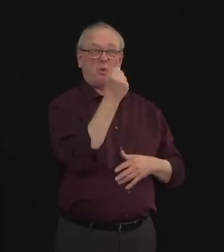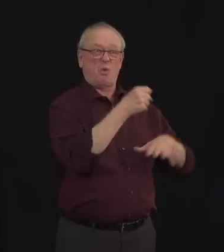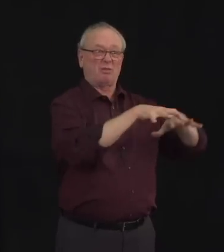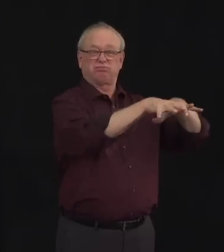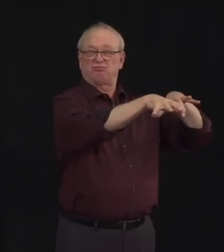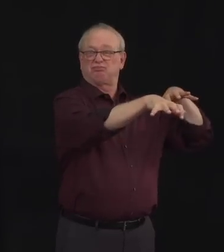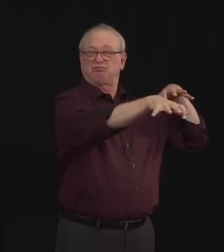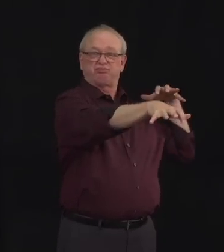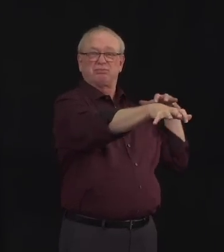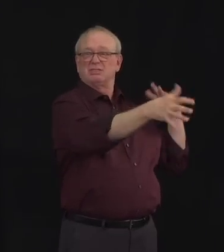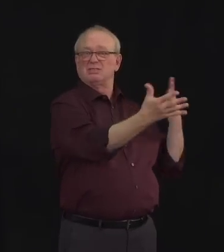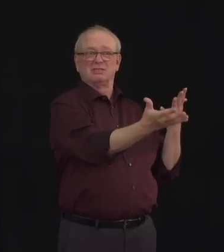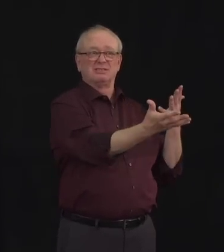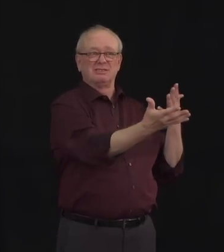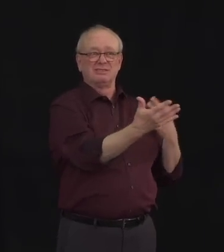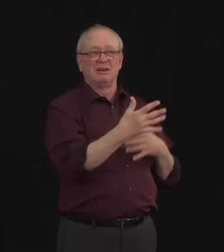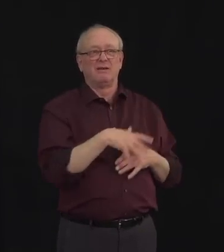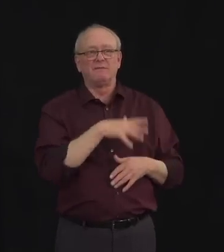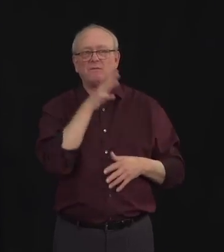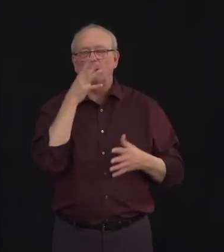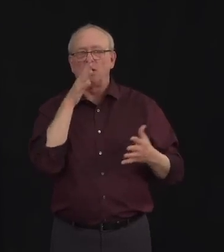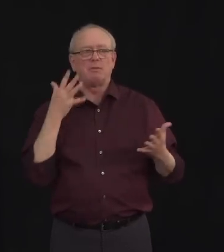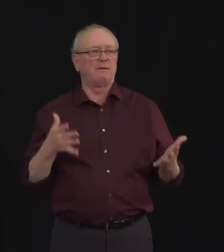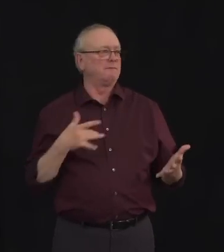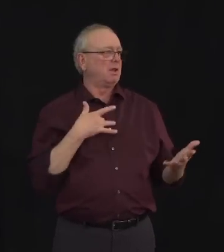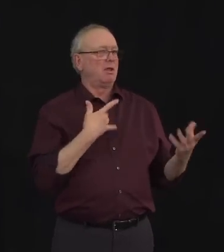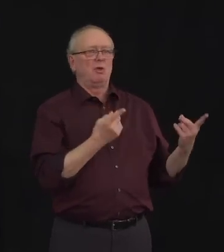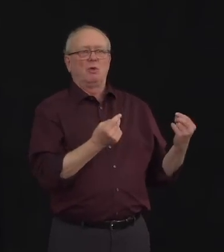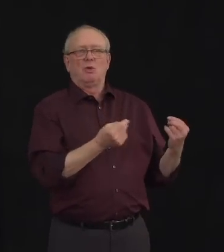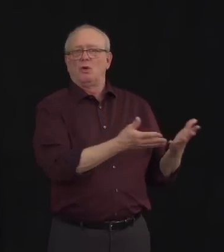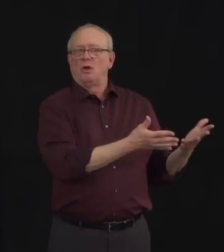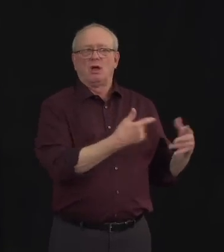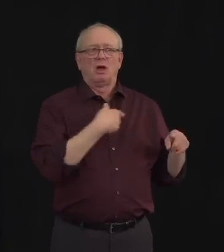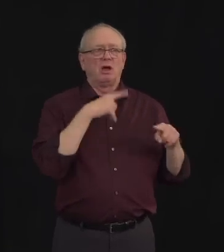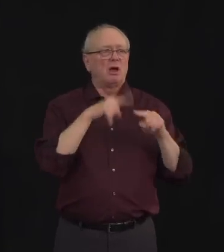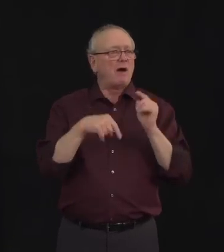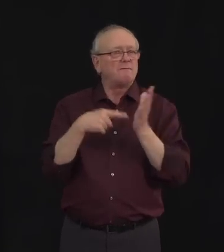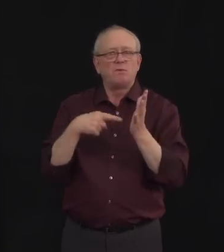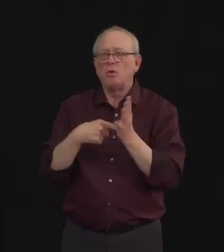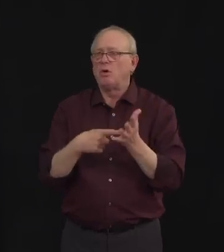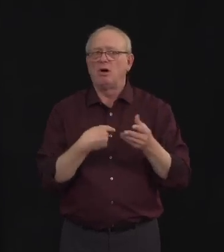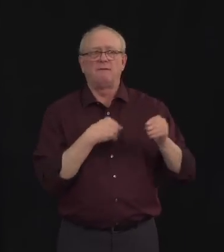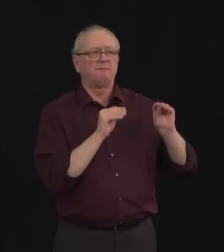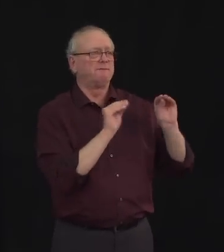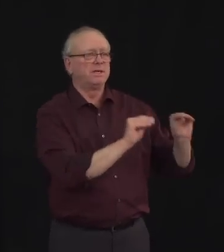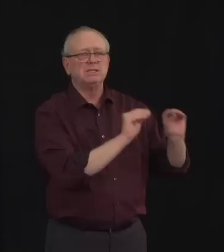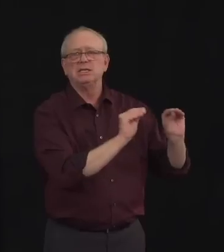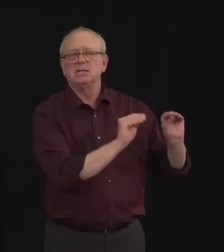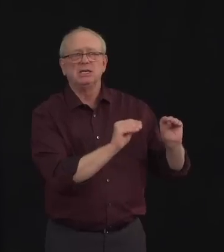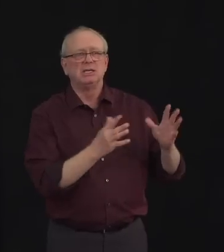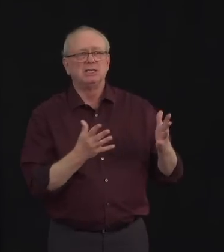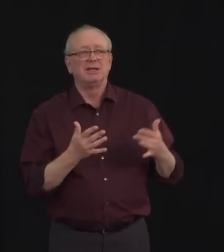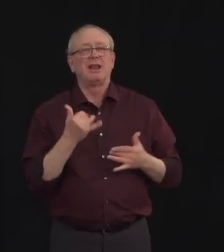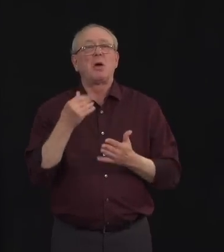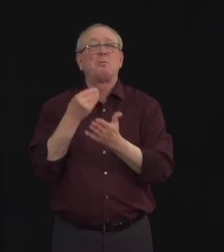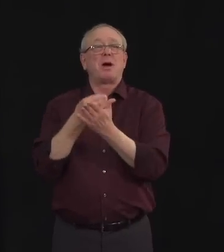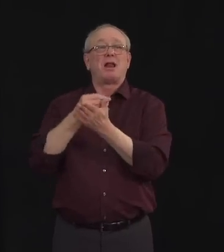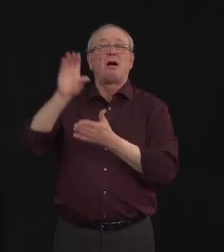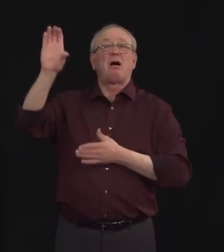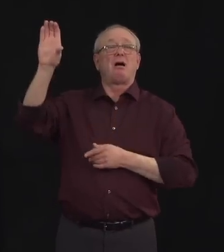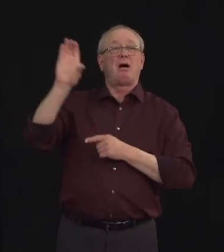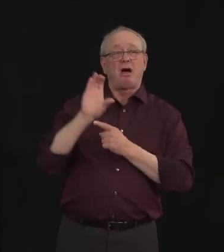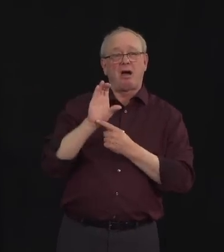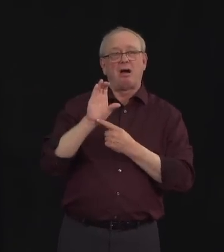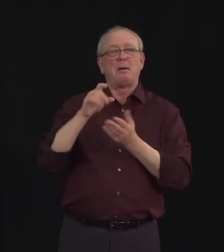as I said, for farmers and ranchers. The set-aside program is a per-head payment to the holder of the cattle until the inventory